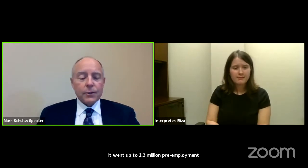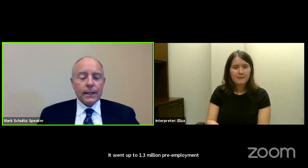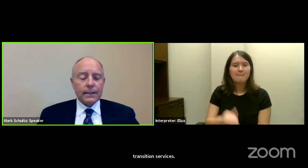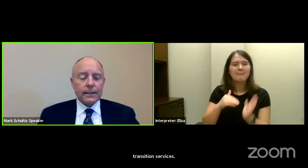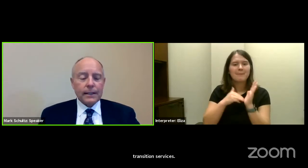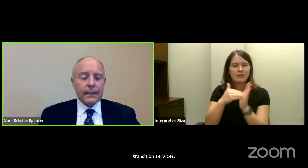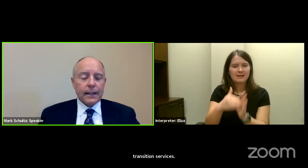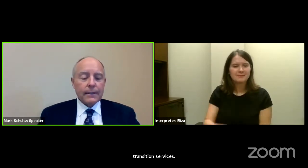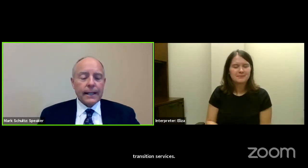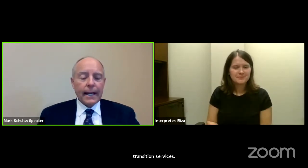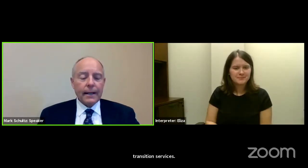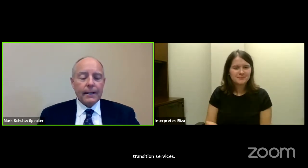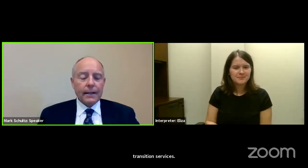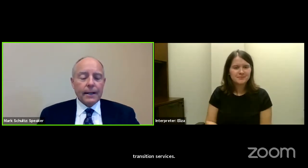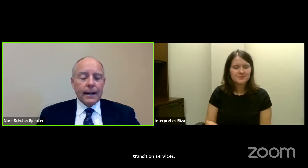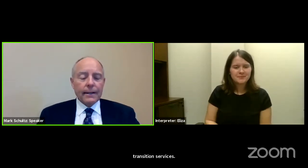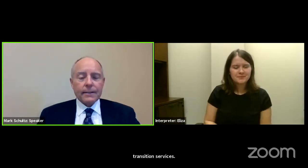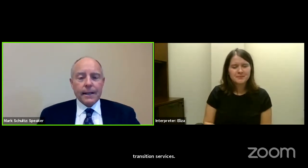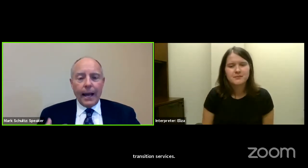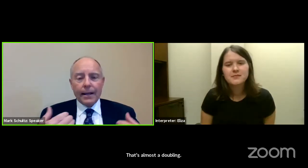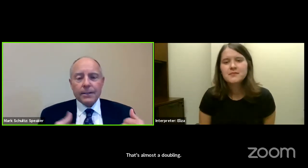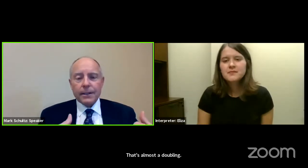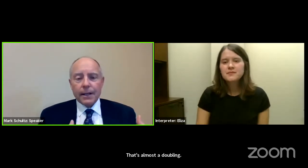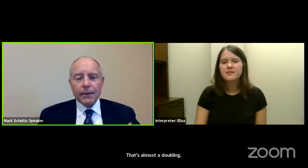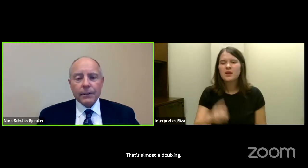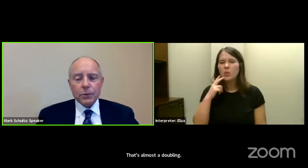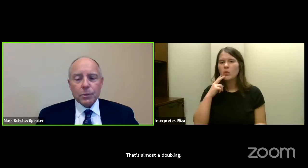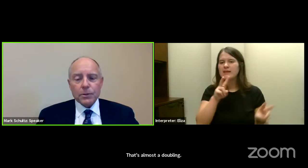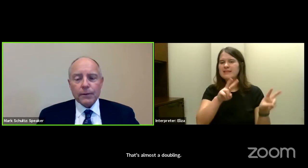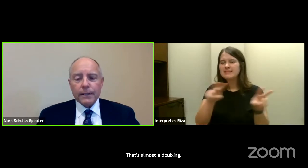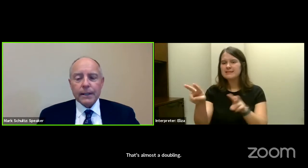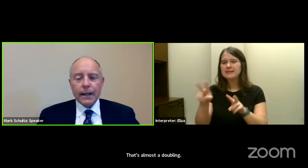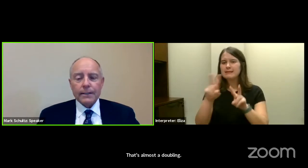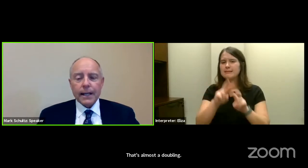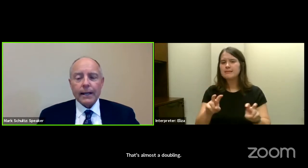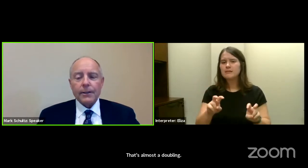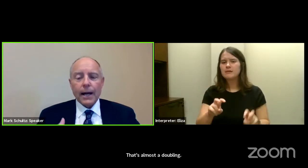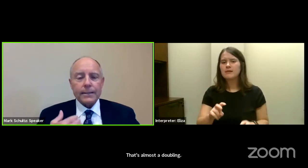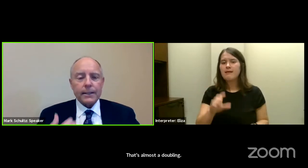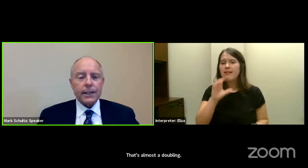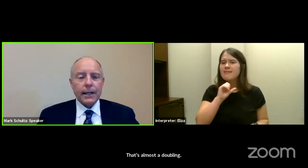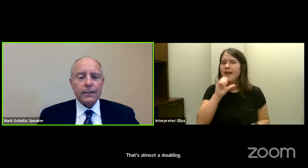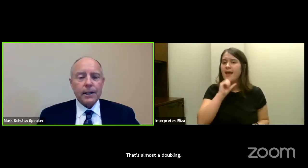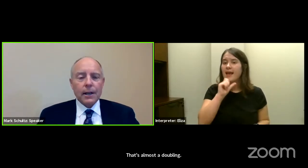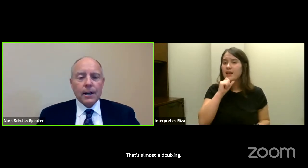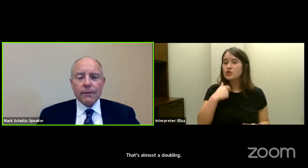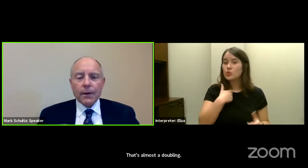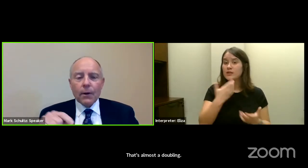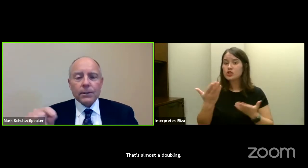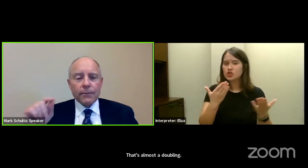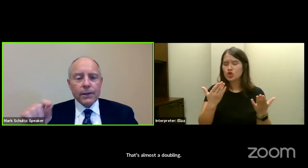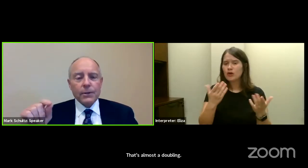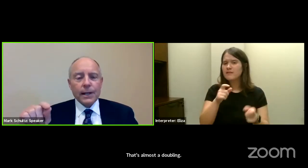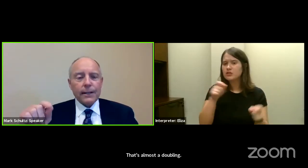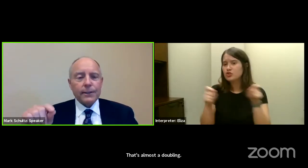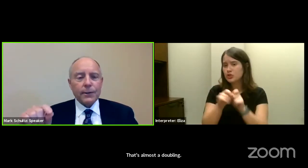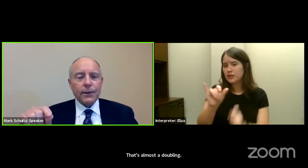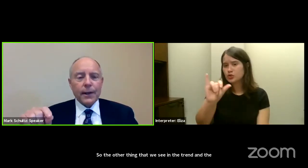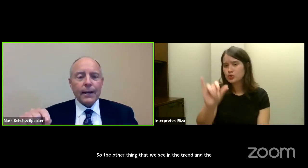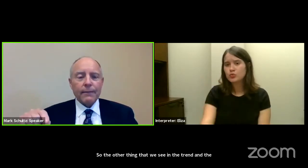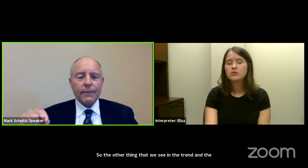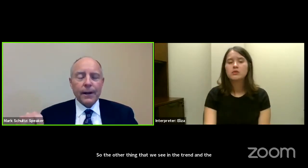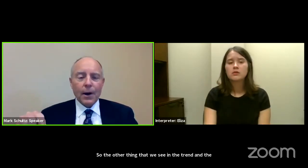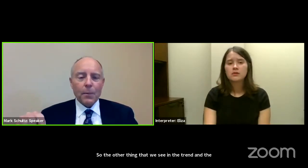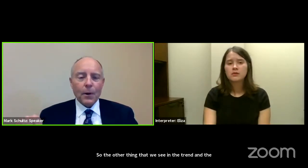we see in the trend and in the data is the age of the individuals we're serving has had a drastic change. For those of you that